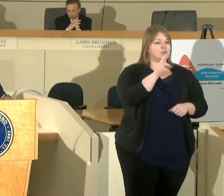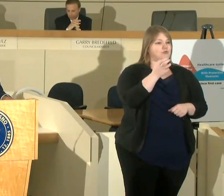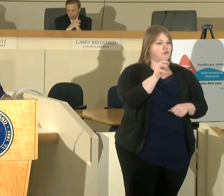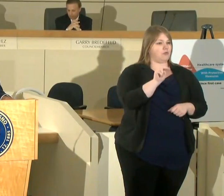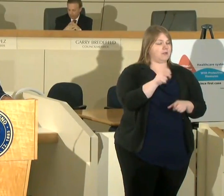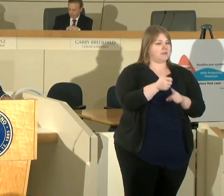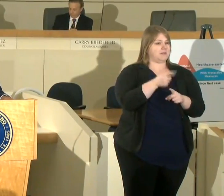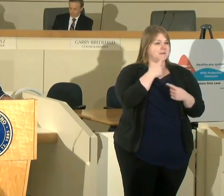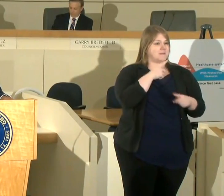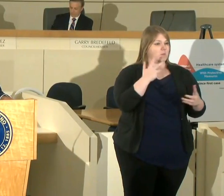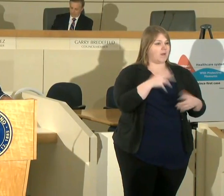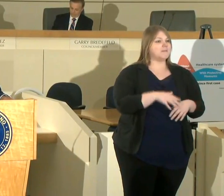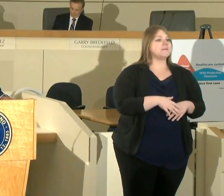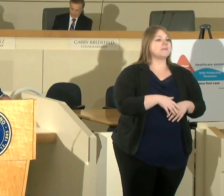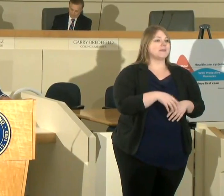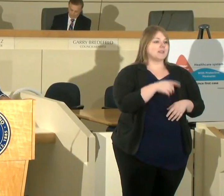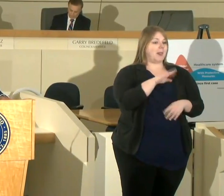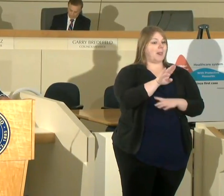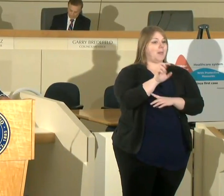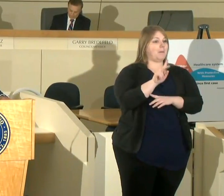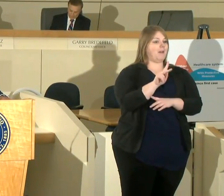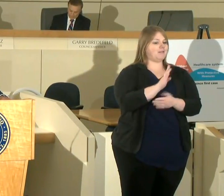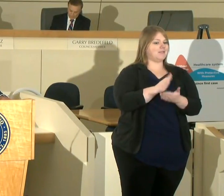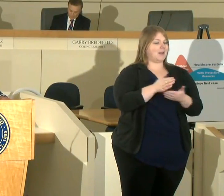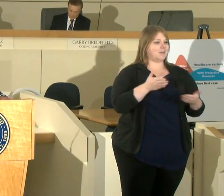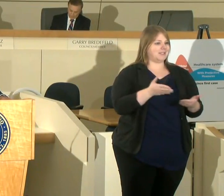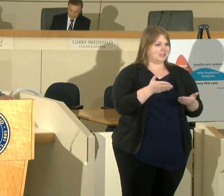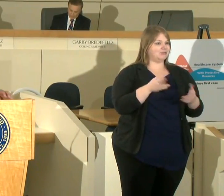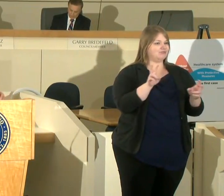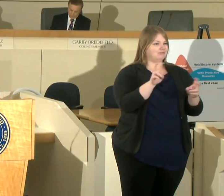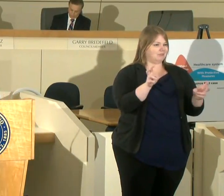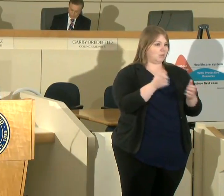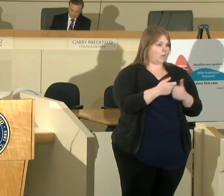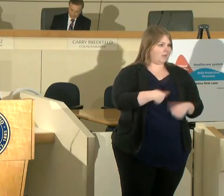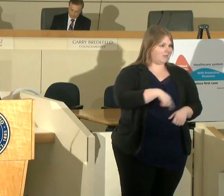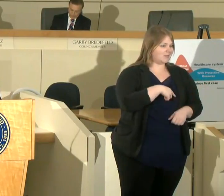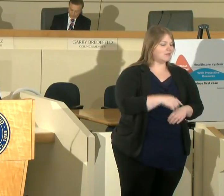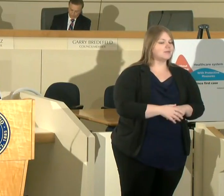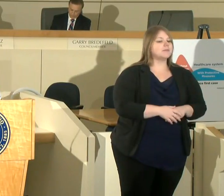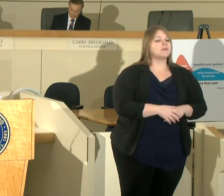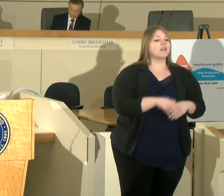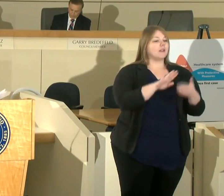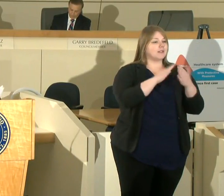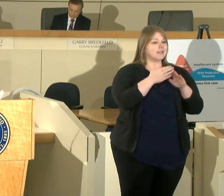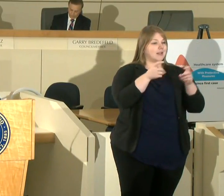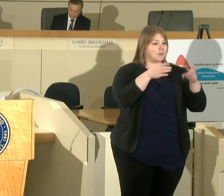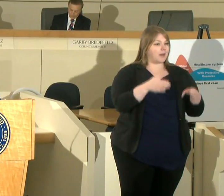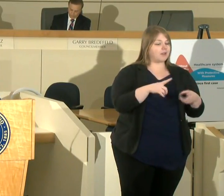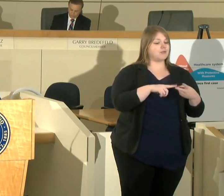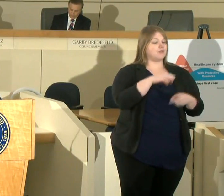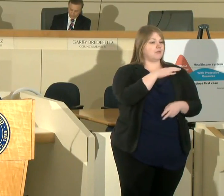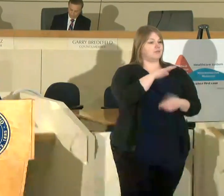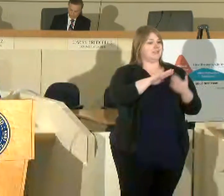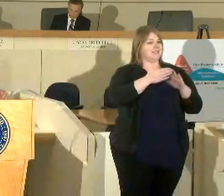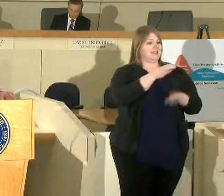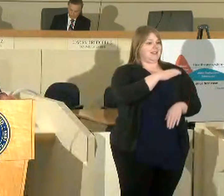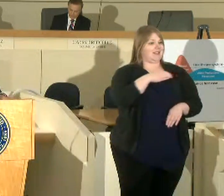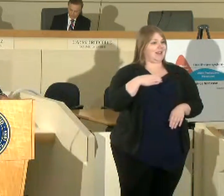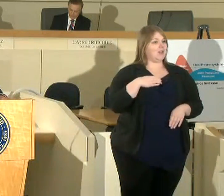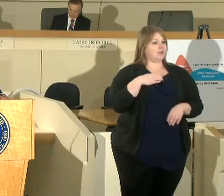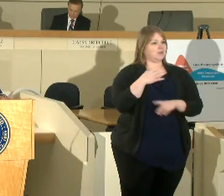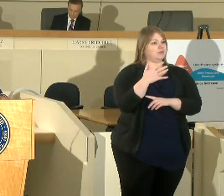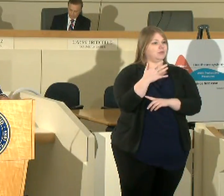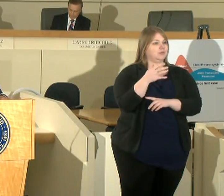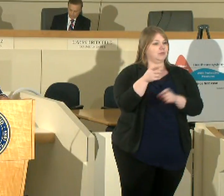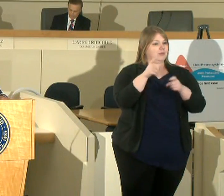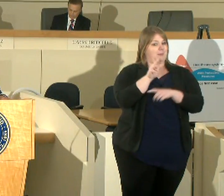the buck stops here and with us our city manager our city council mayor are owning